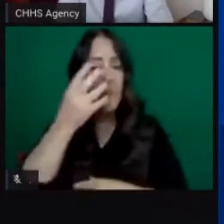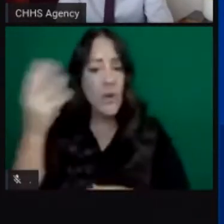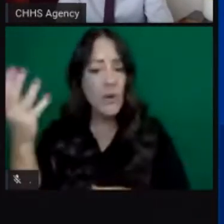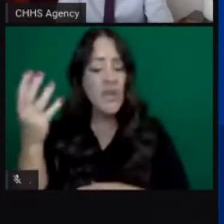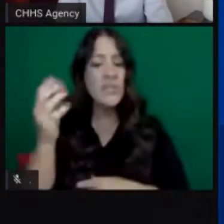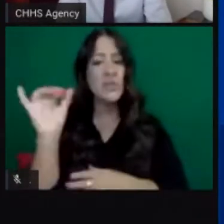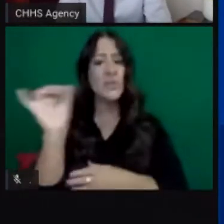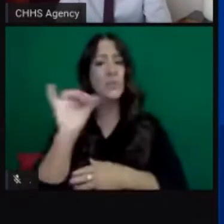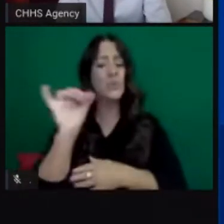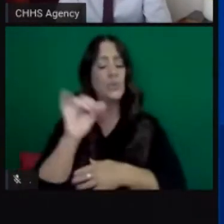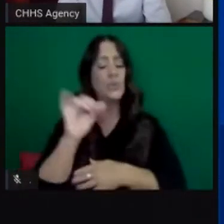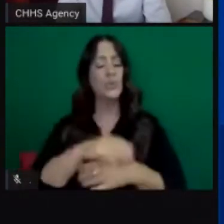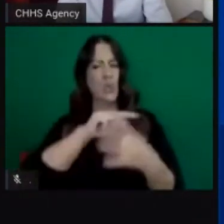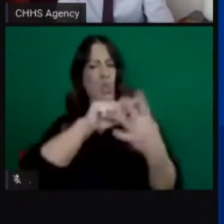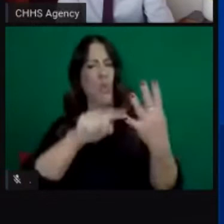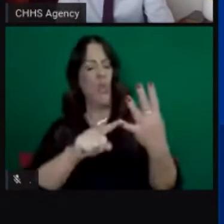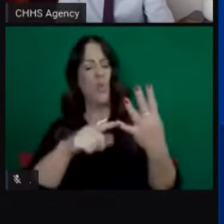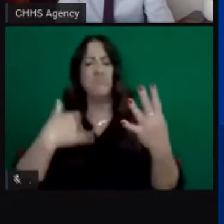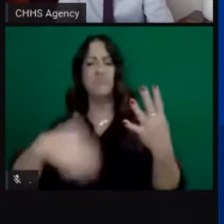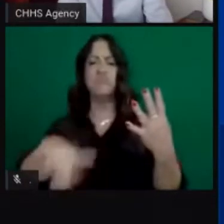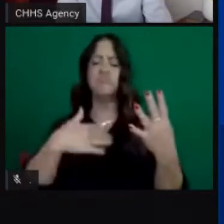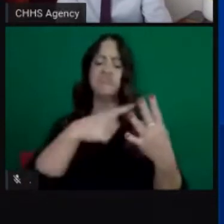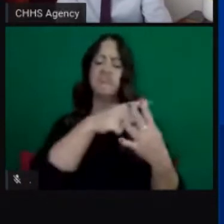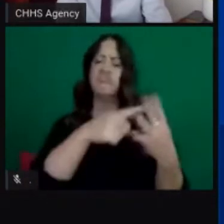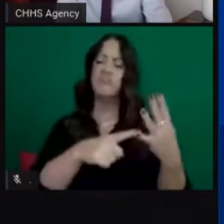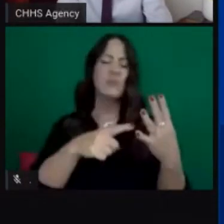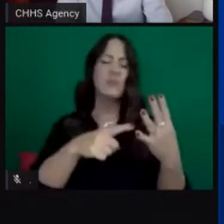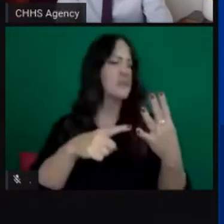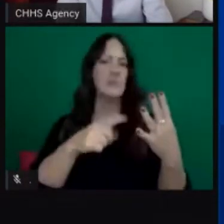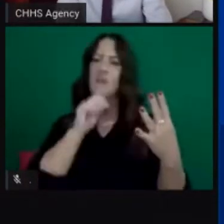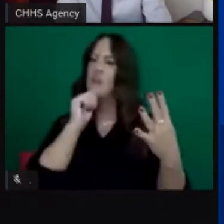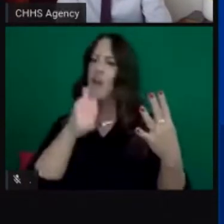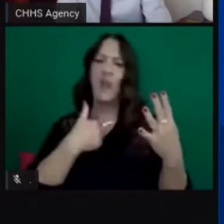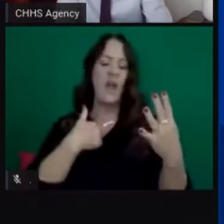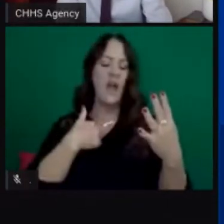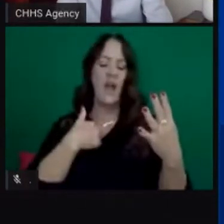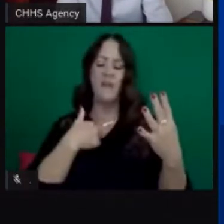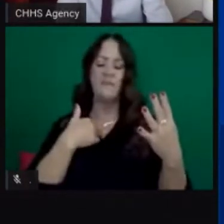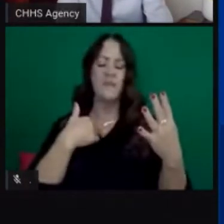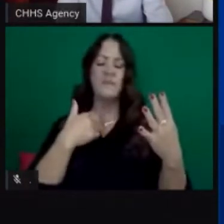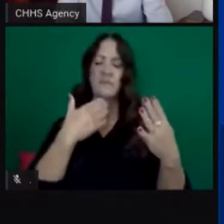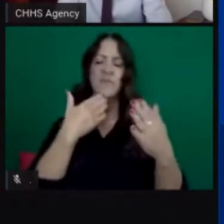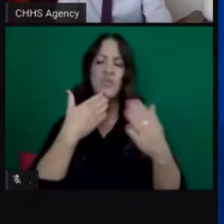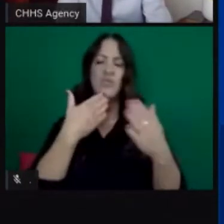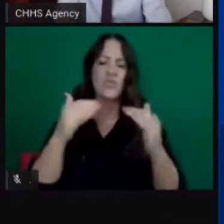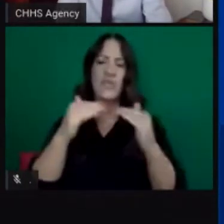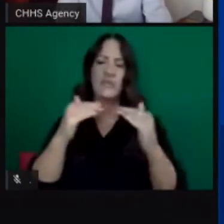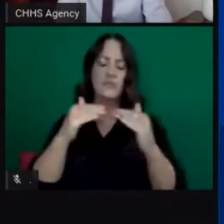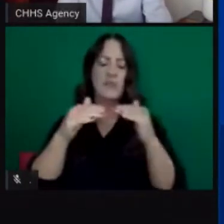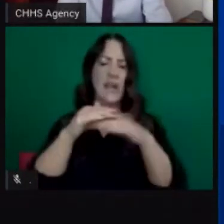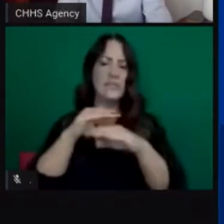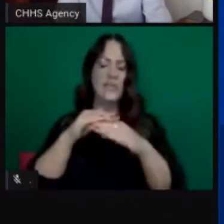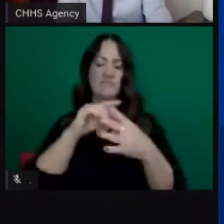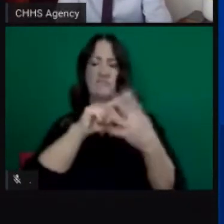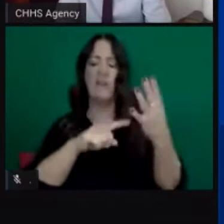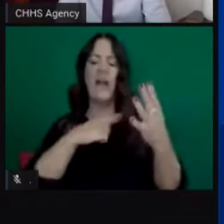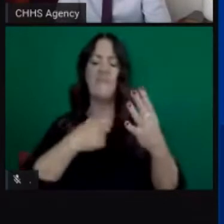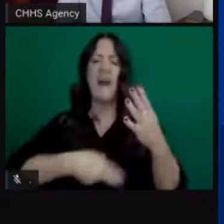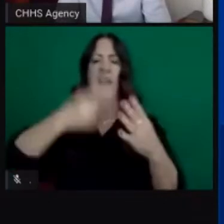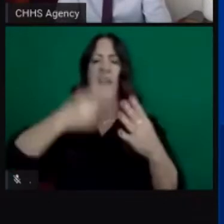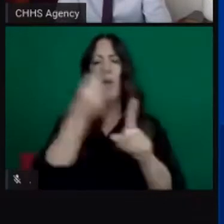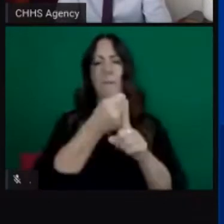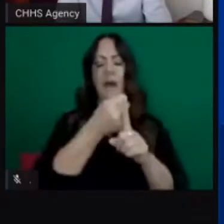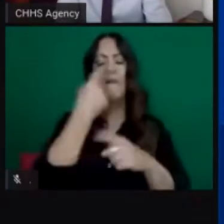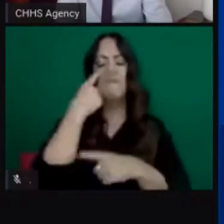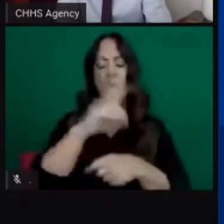the state all have had a disparate impact of covid 19 and one that the state has in an